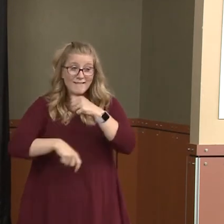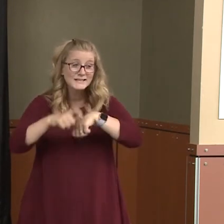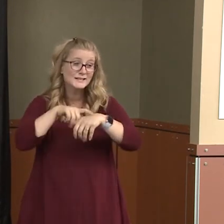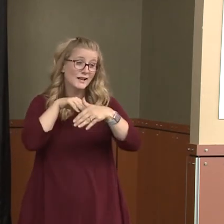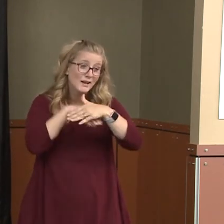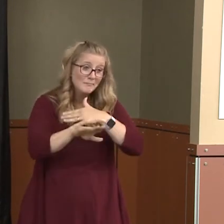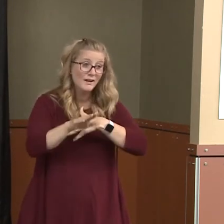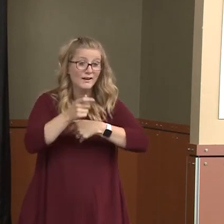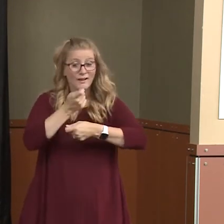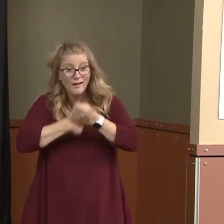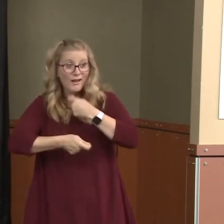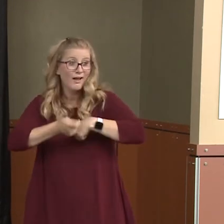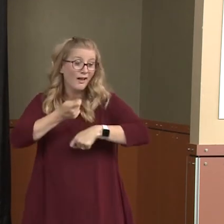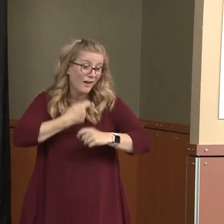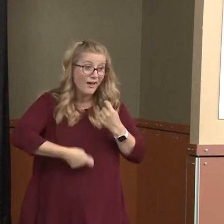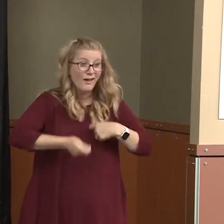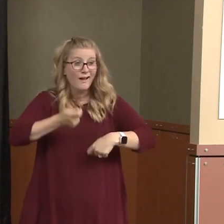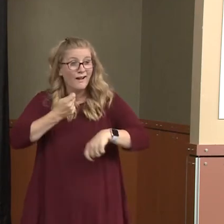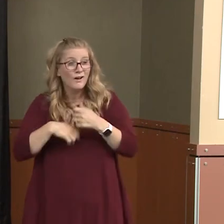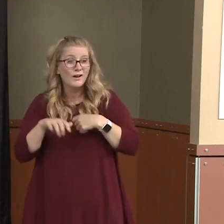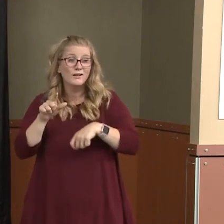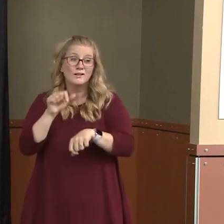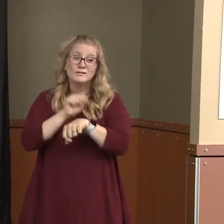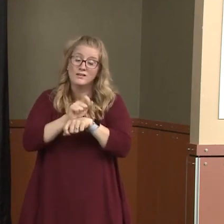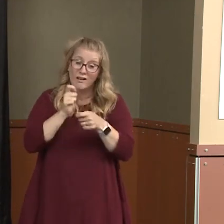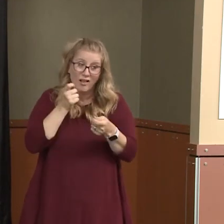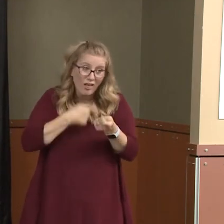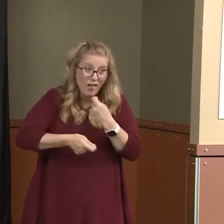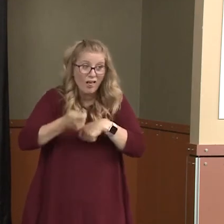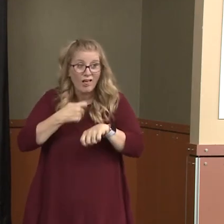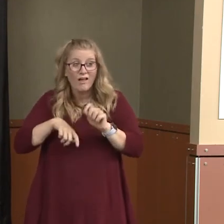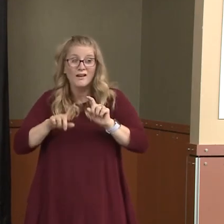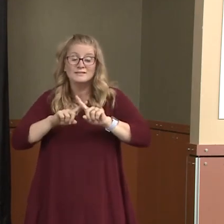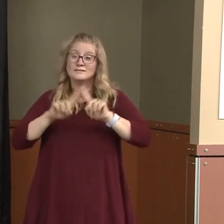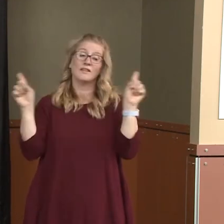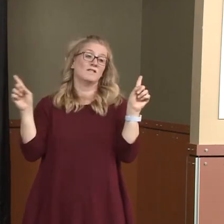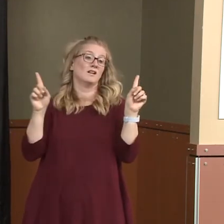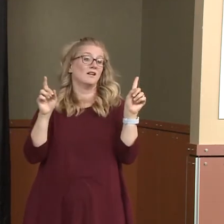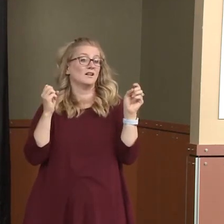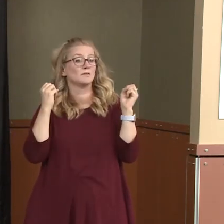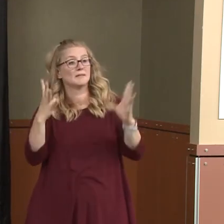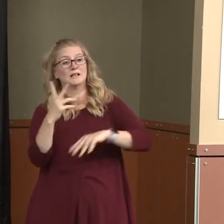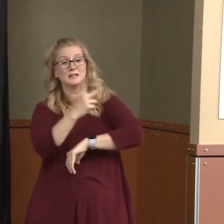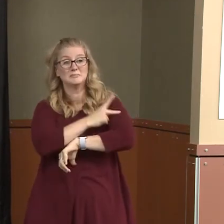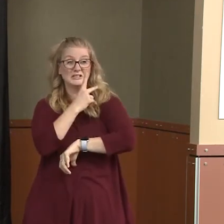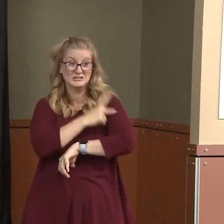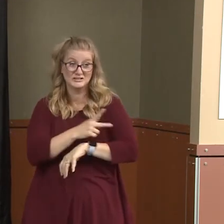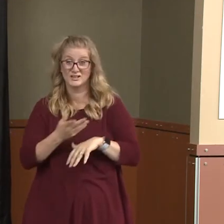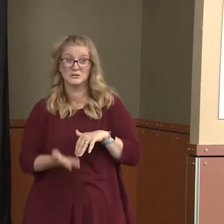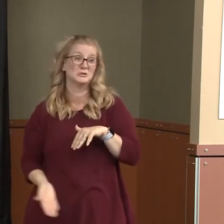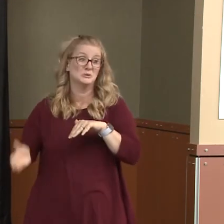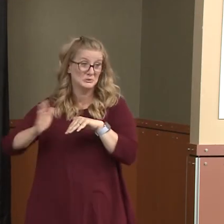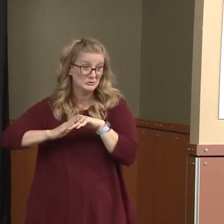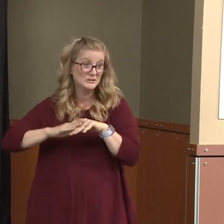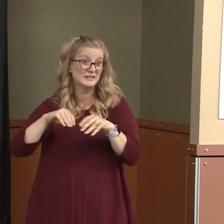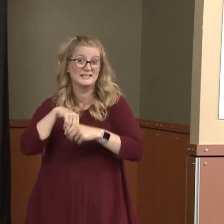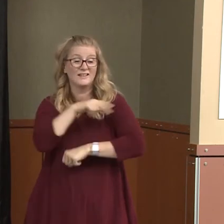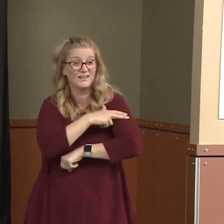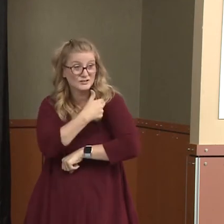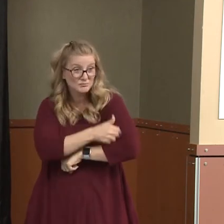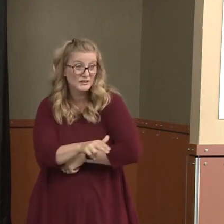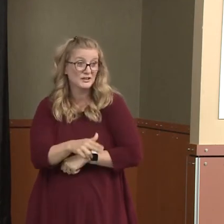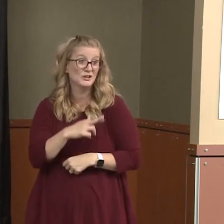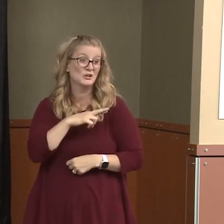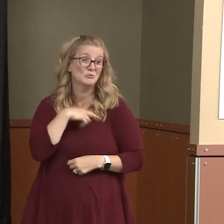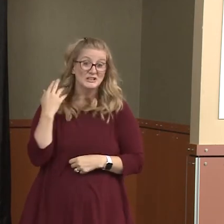has changed dramatically as a result of these numbers of patients that have gone up for us. They're taking risks not only with their own health but